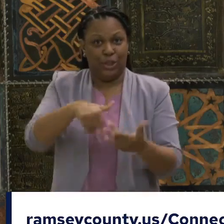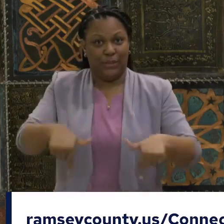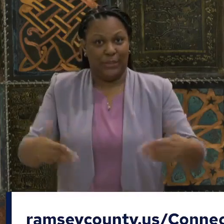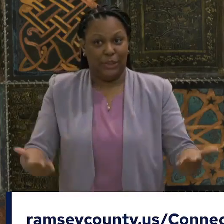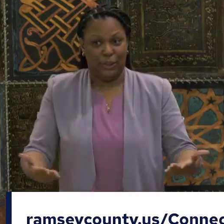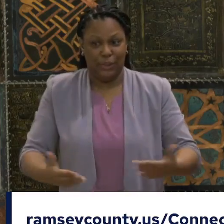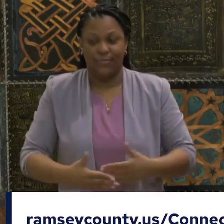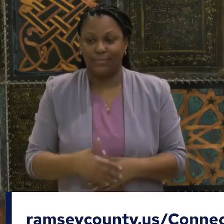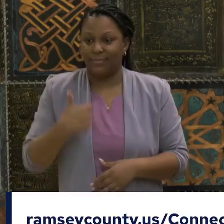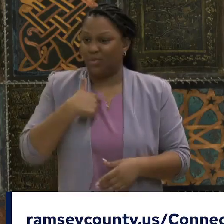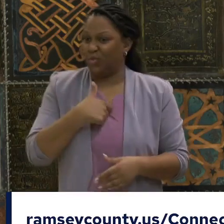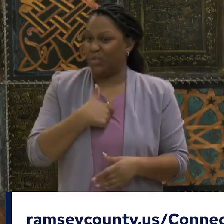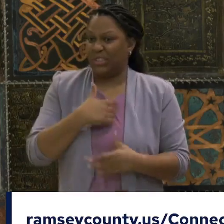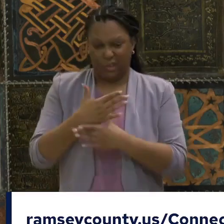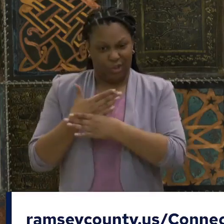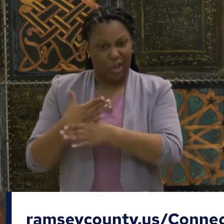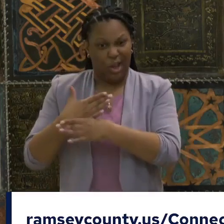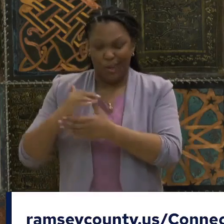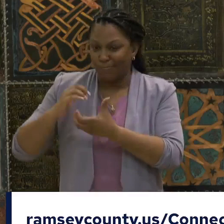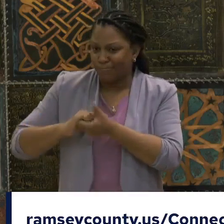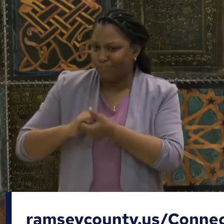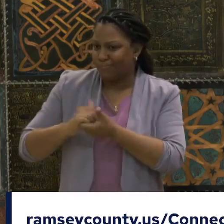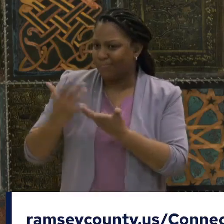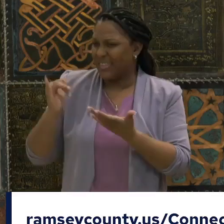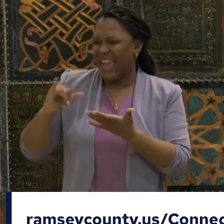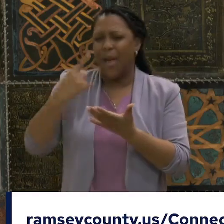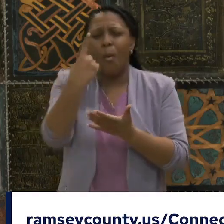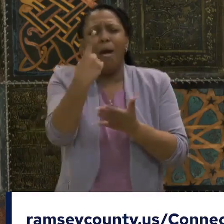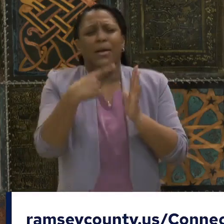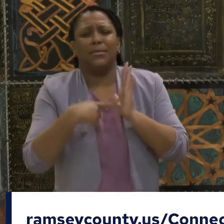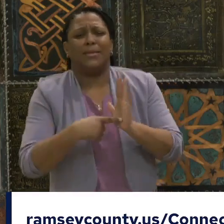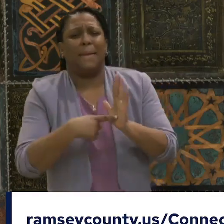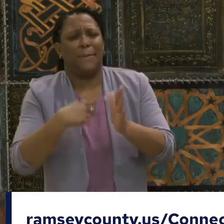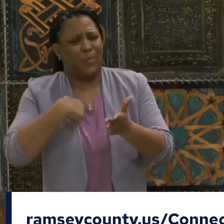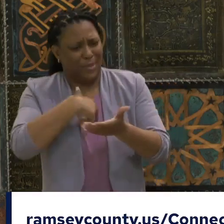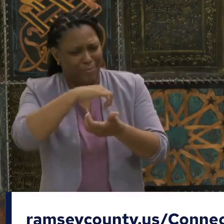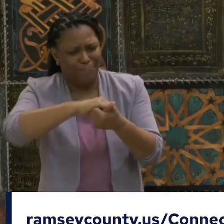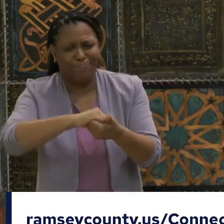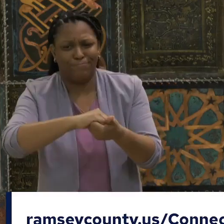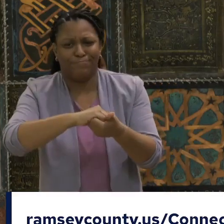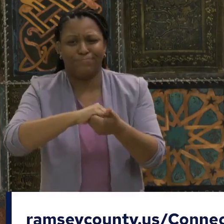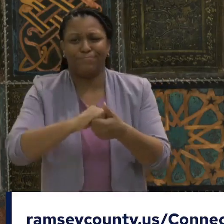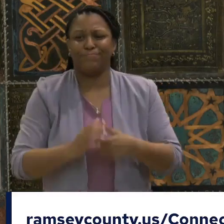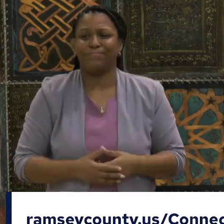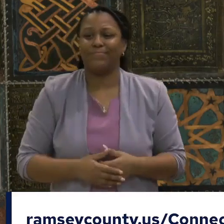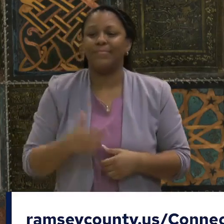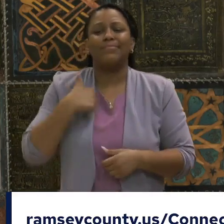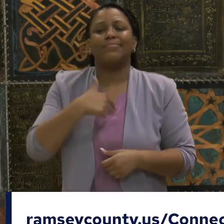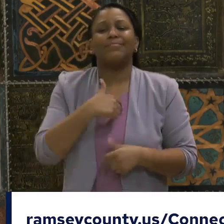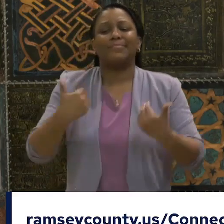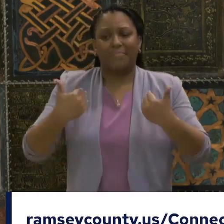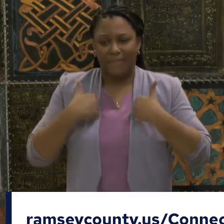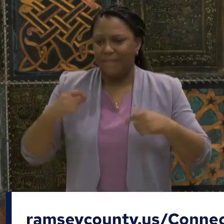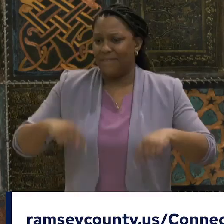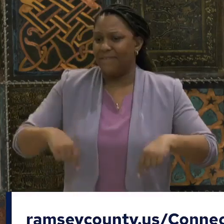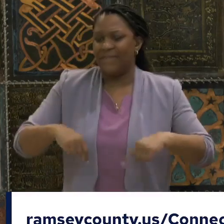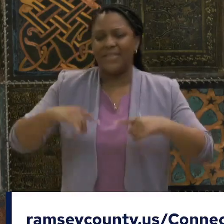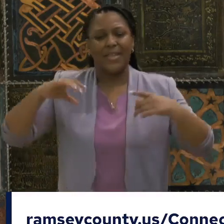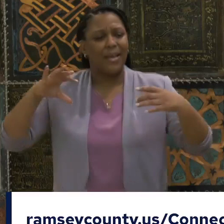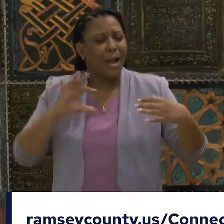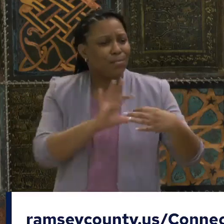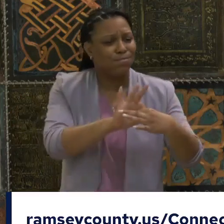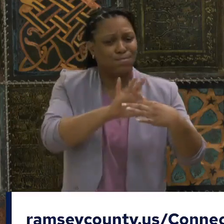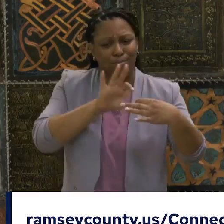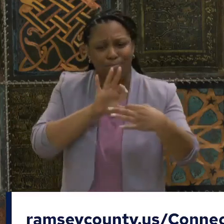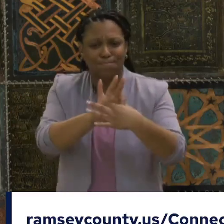So that partnership, having extra people to work in collaboration, is going to make a difference. And